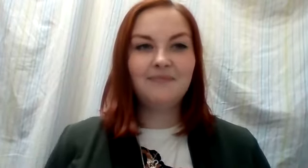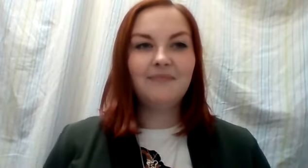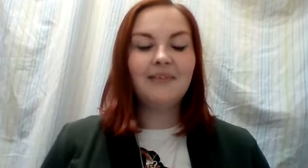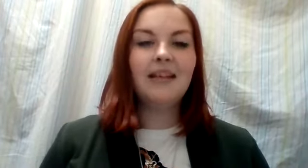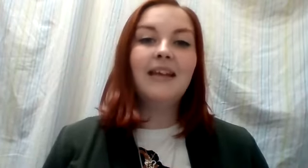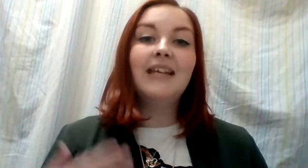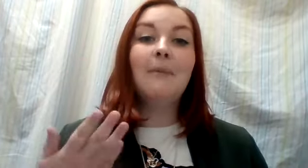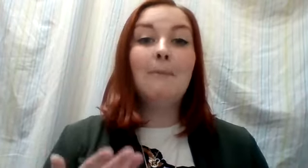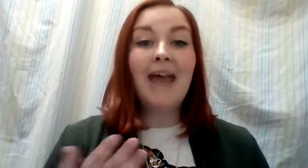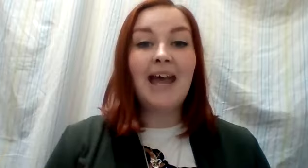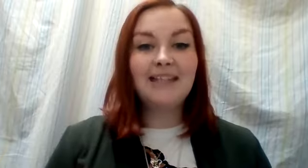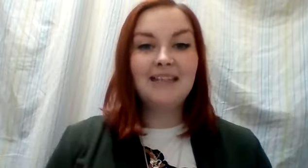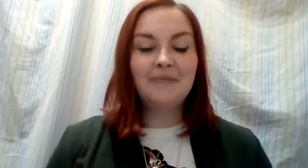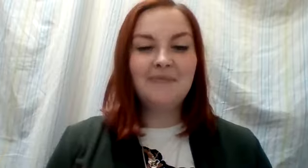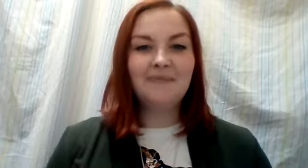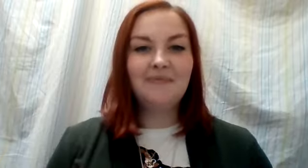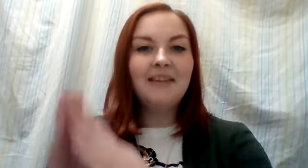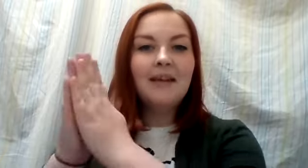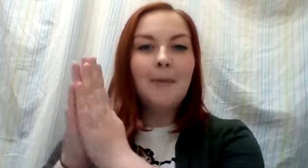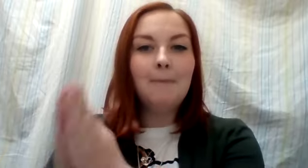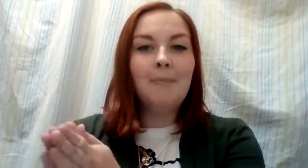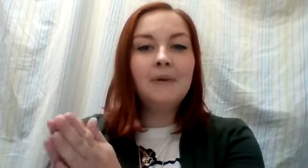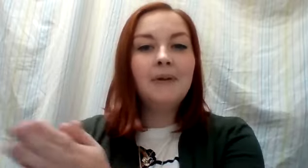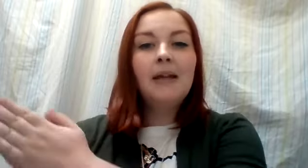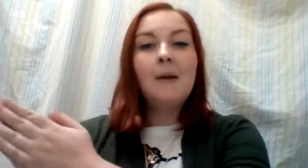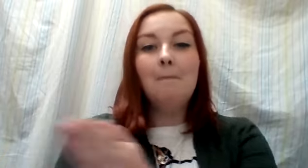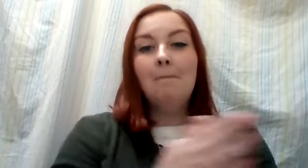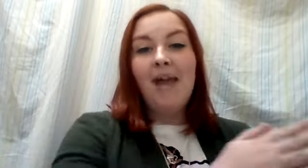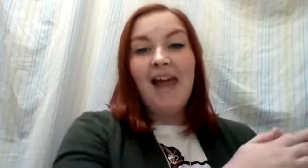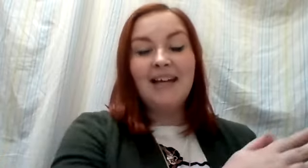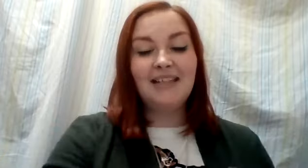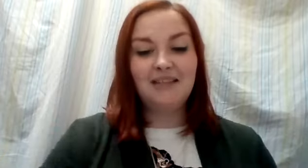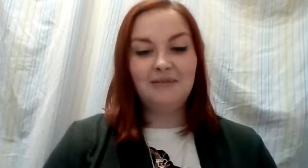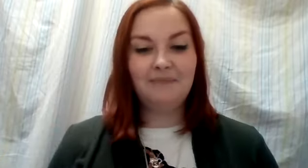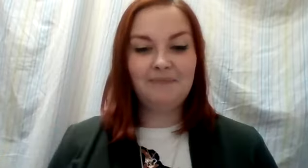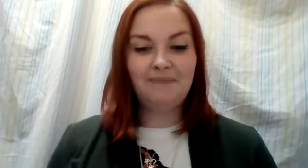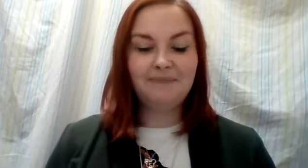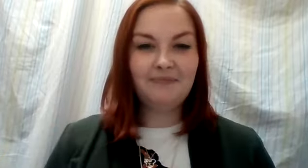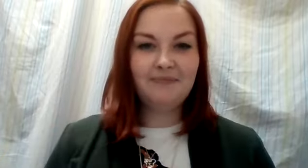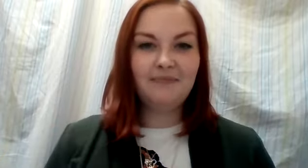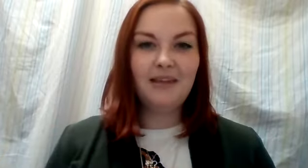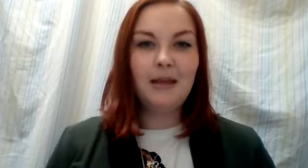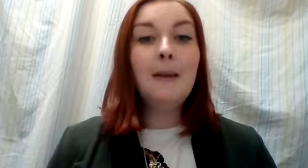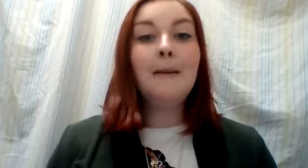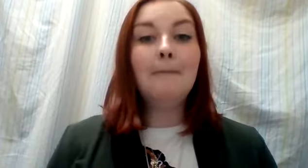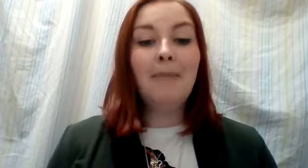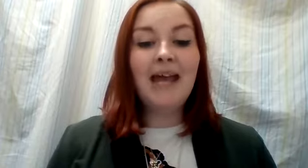Bat, b, bat. Mat,